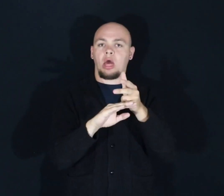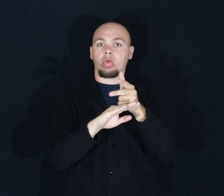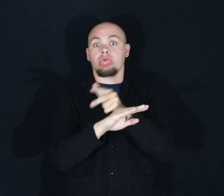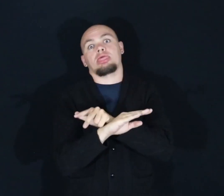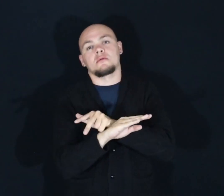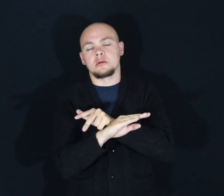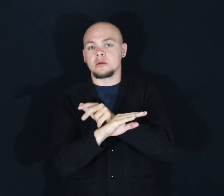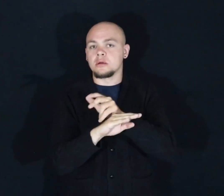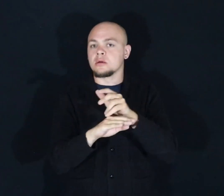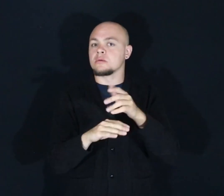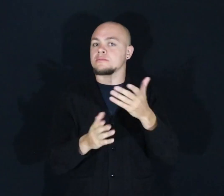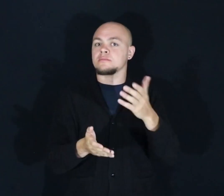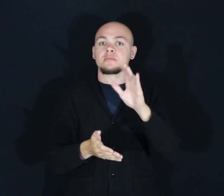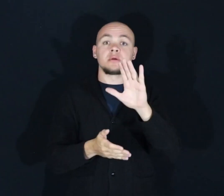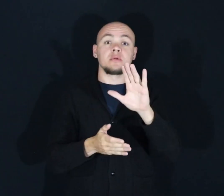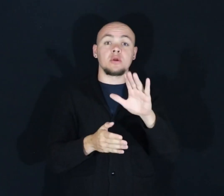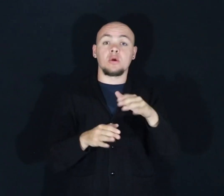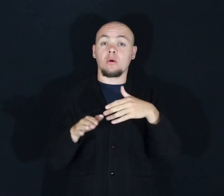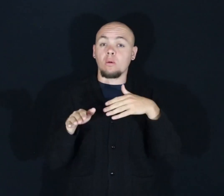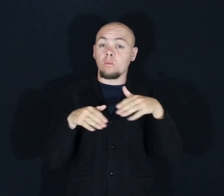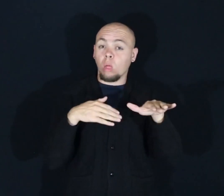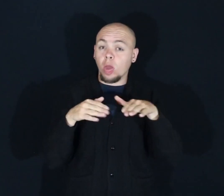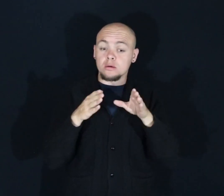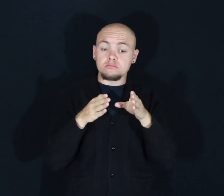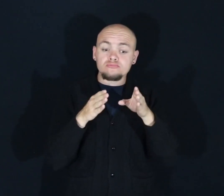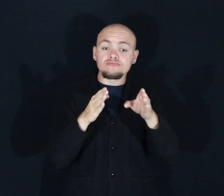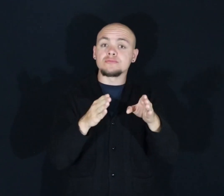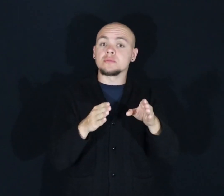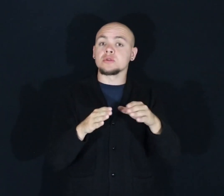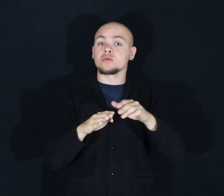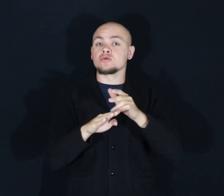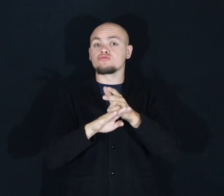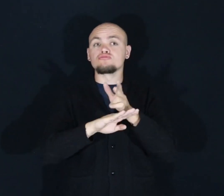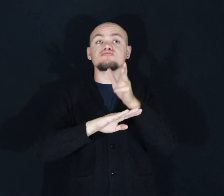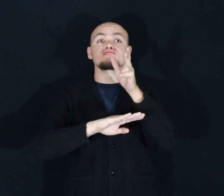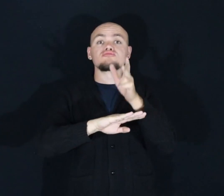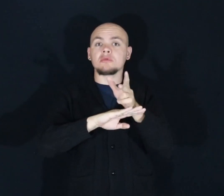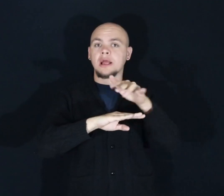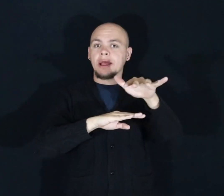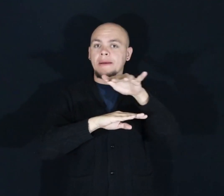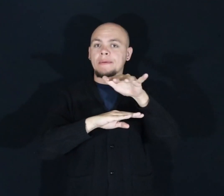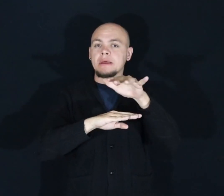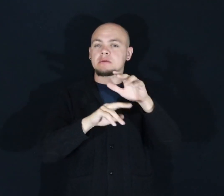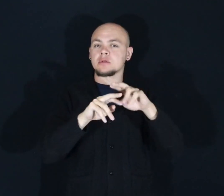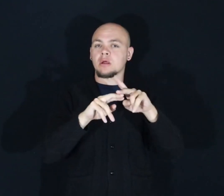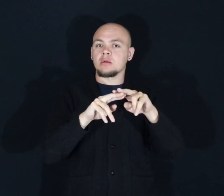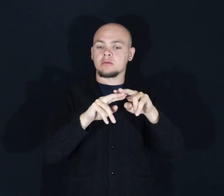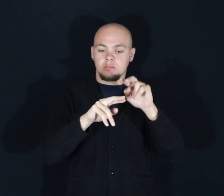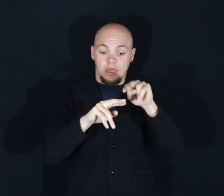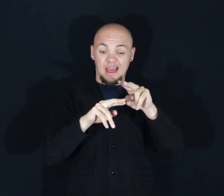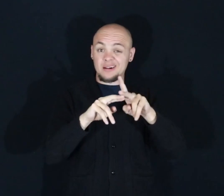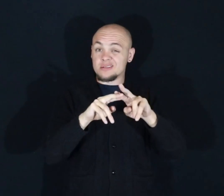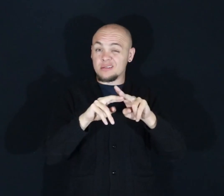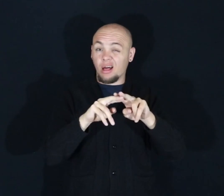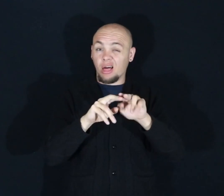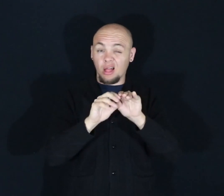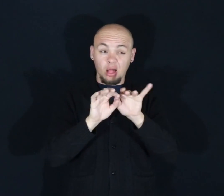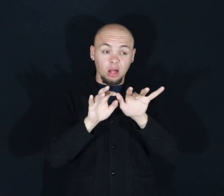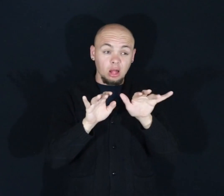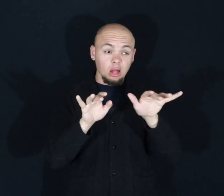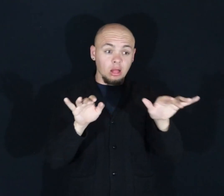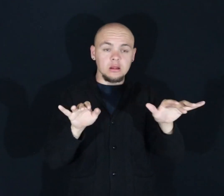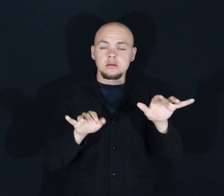apply salt to your walkway or your driveway. But this salt enters our environment. And it makes our drought